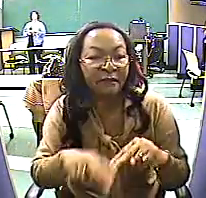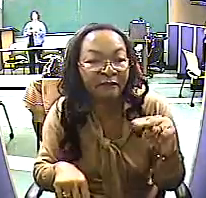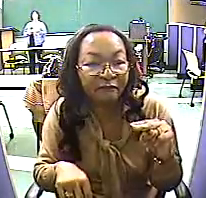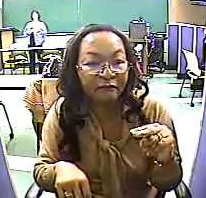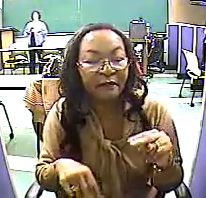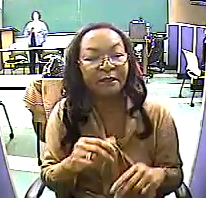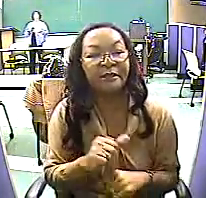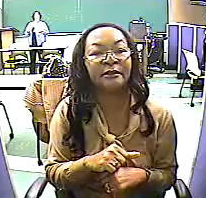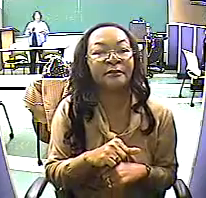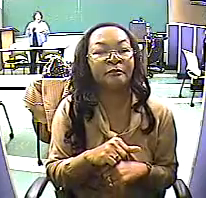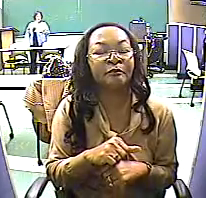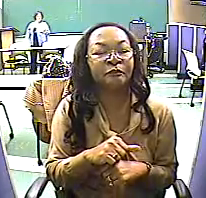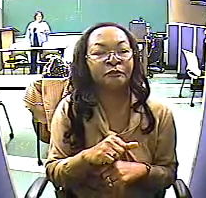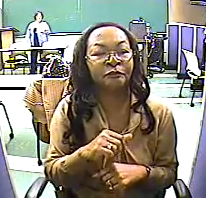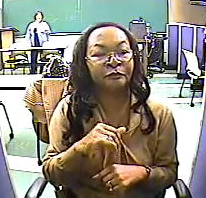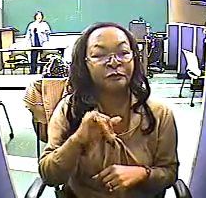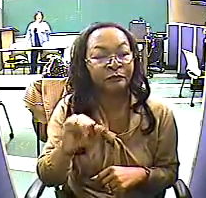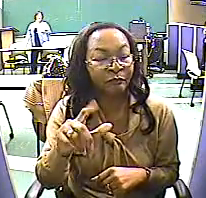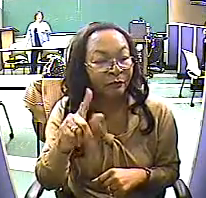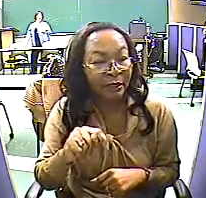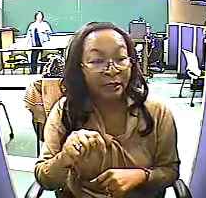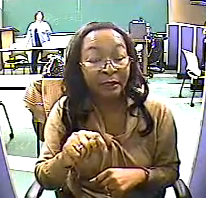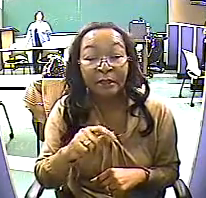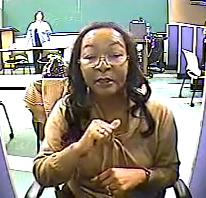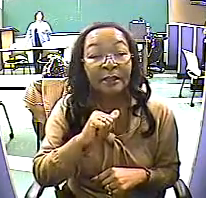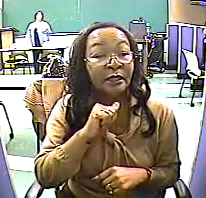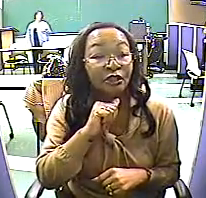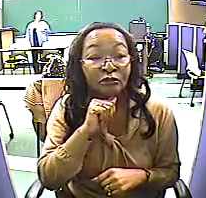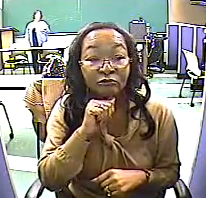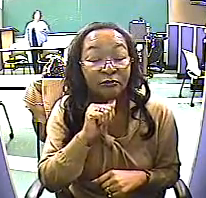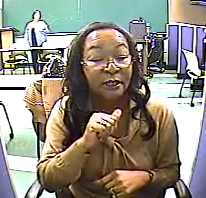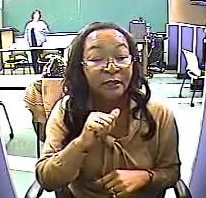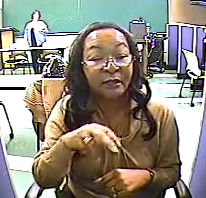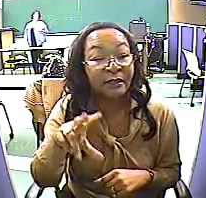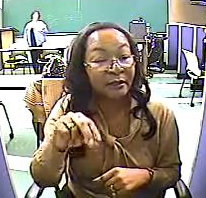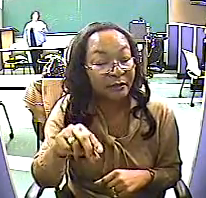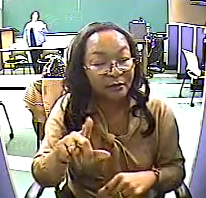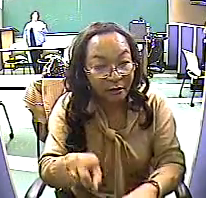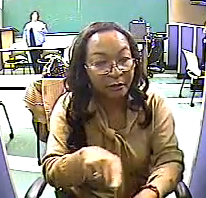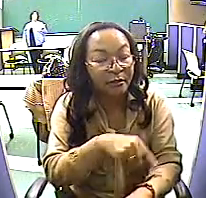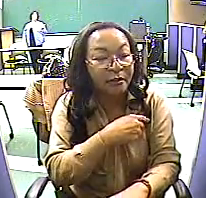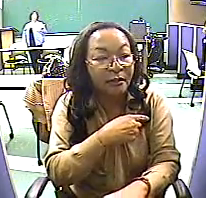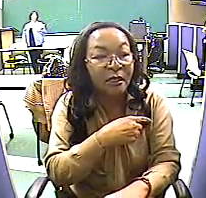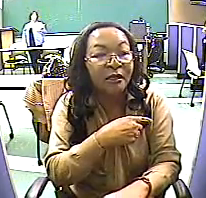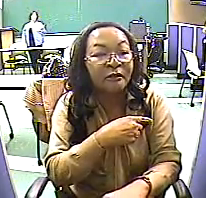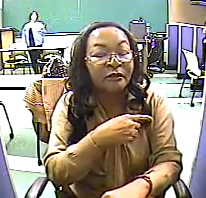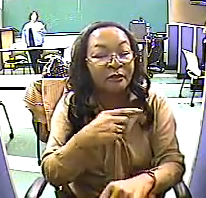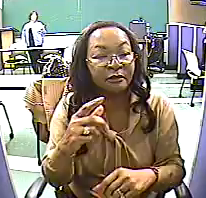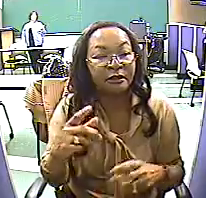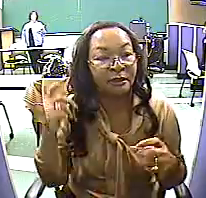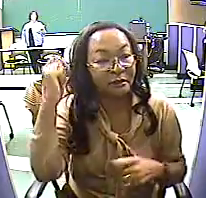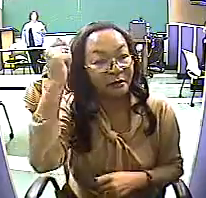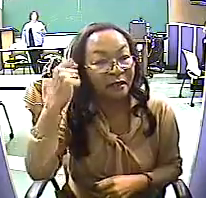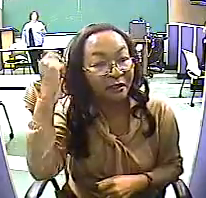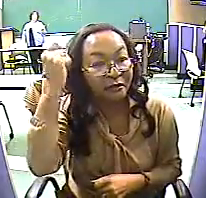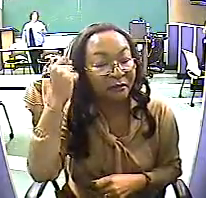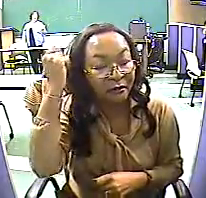It's no longer just a theory. New research shows that people who feel good about